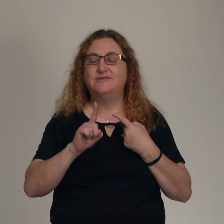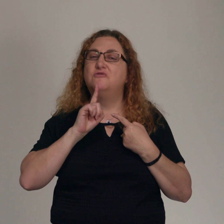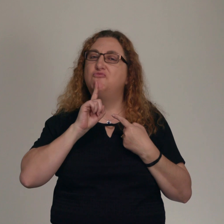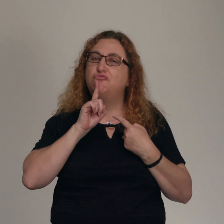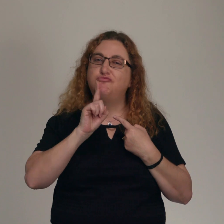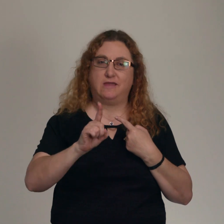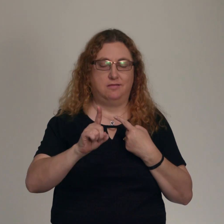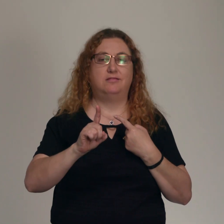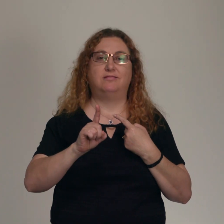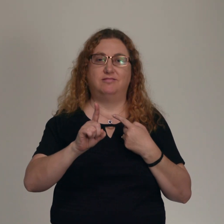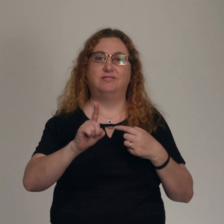heart disposition forgiveness.